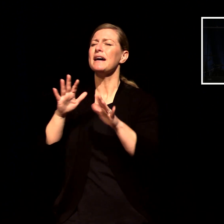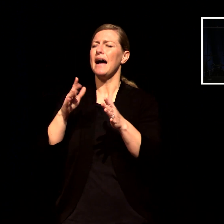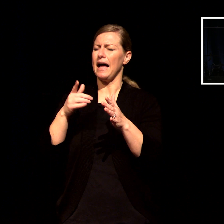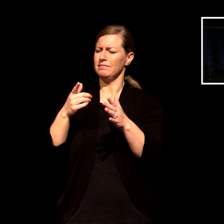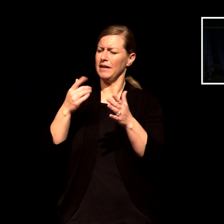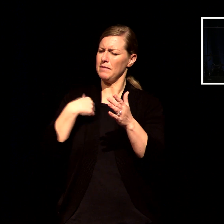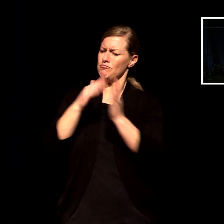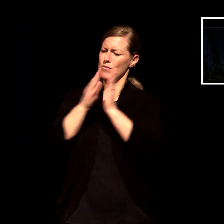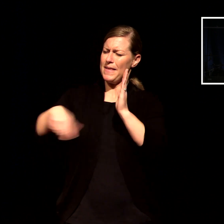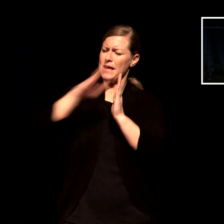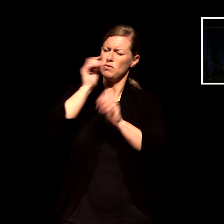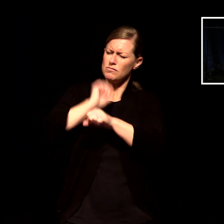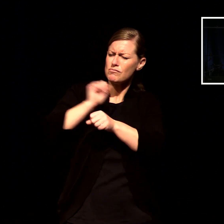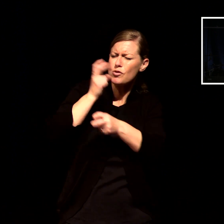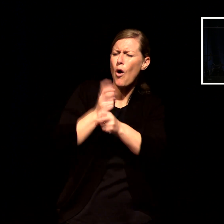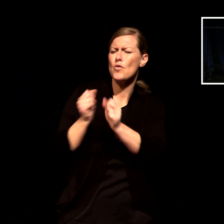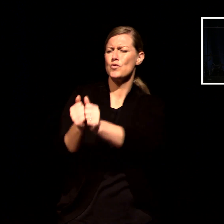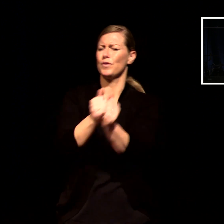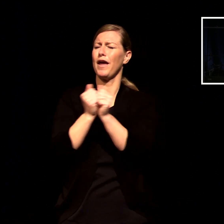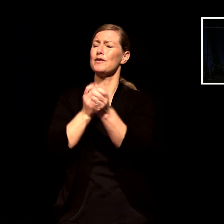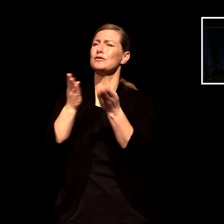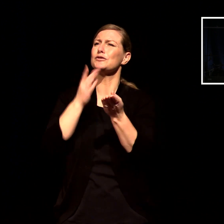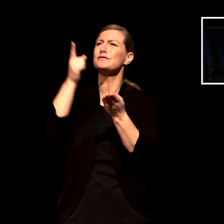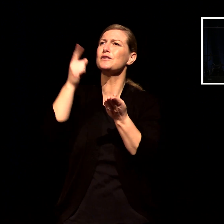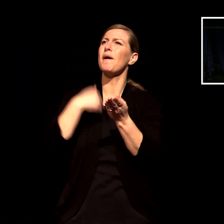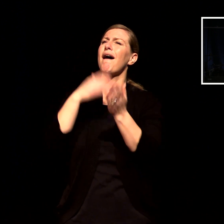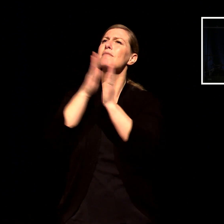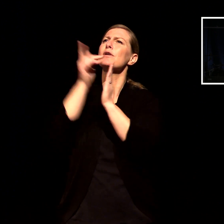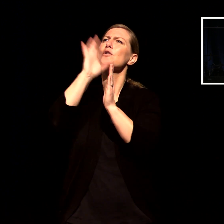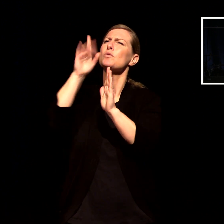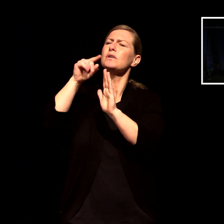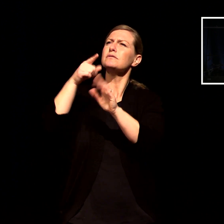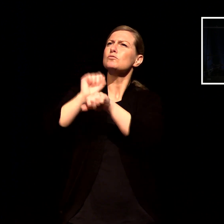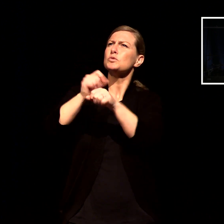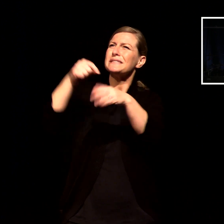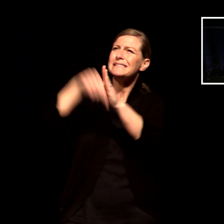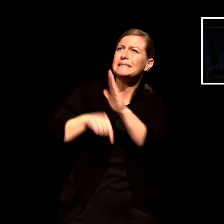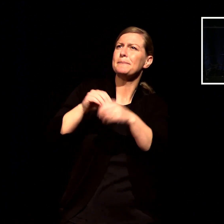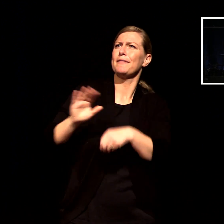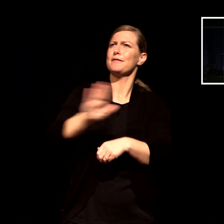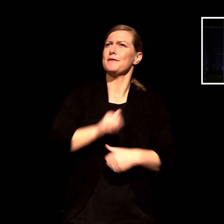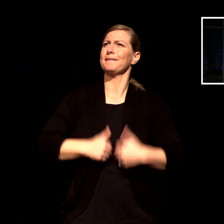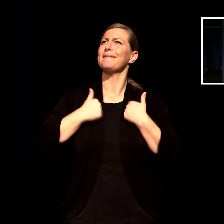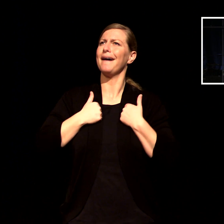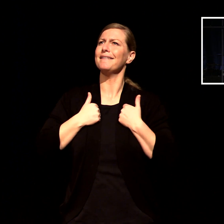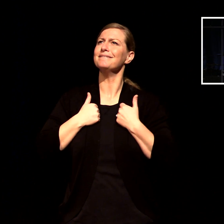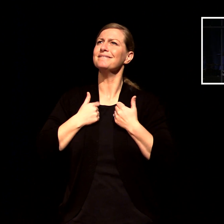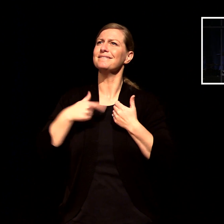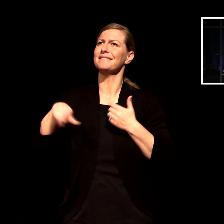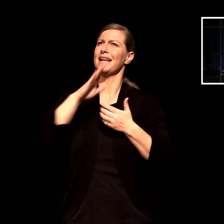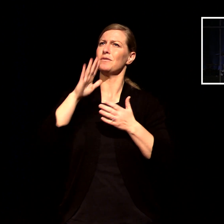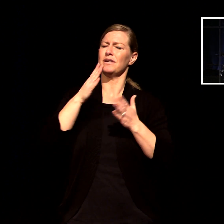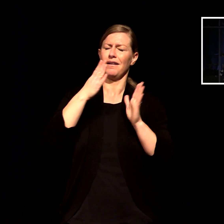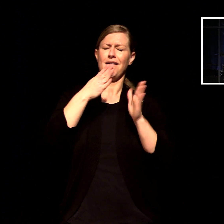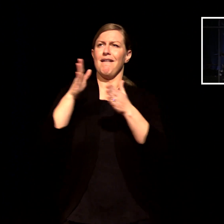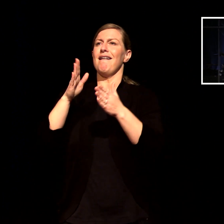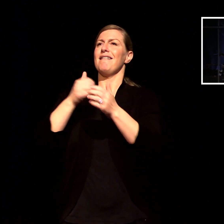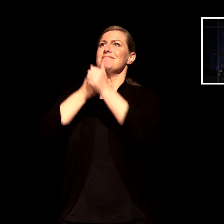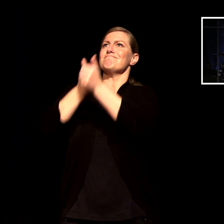pray that you would just dig deep in their lives that this would be a pivotal moment in their faith journey so we trust that you're going to do amazing things there and as we dive into